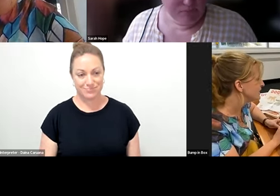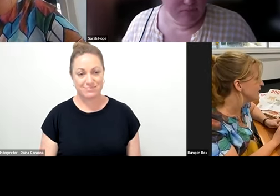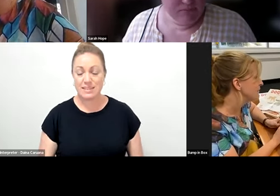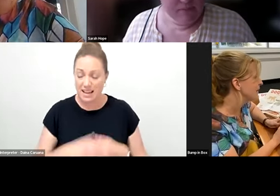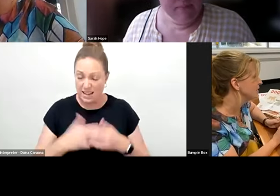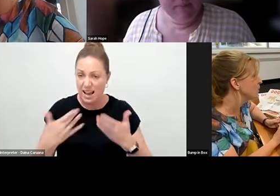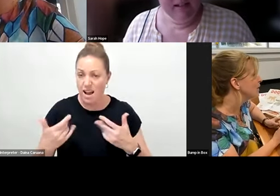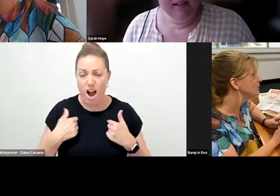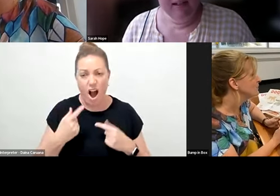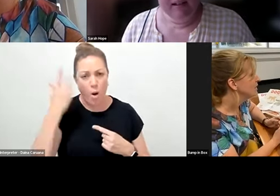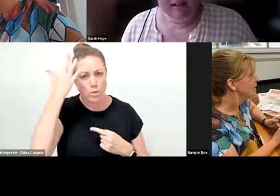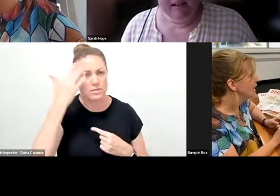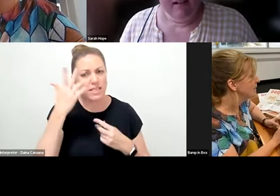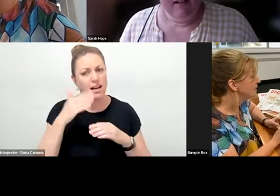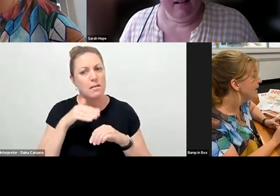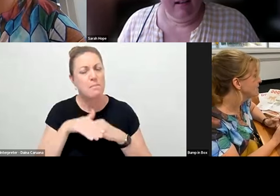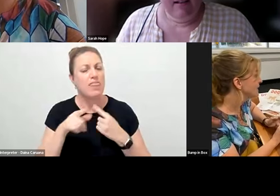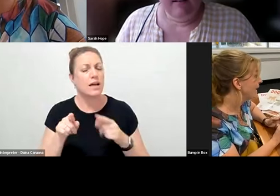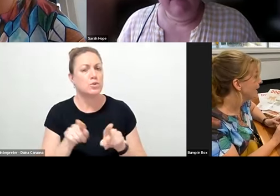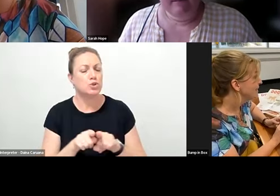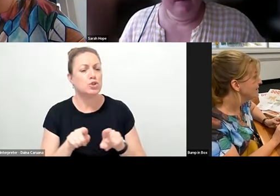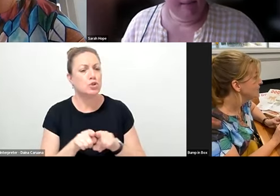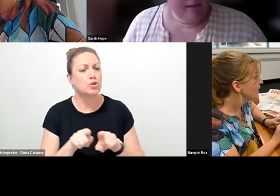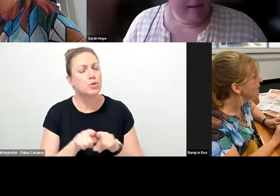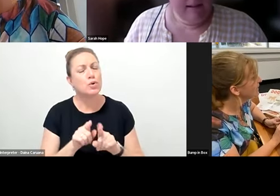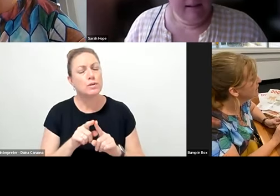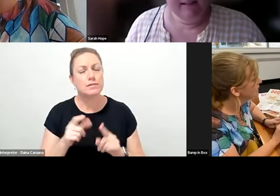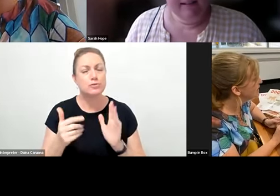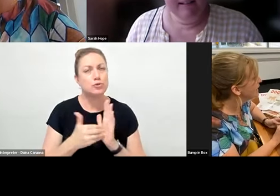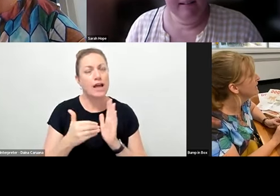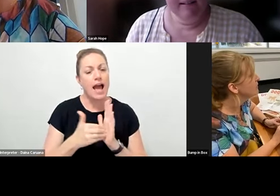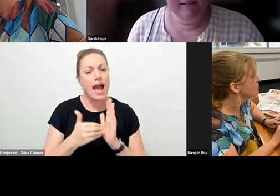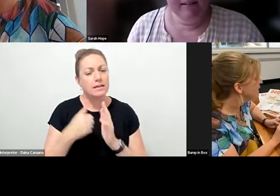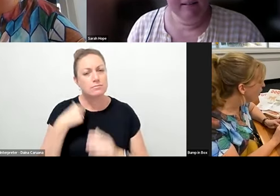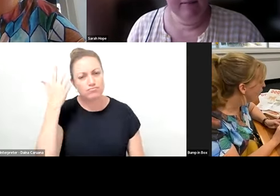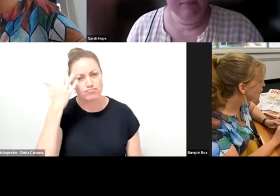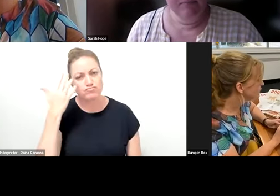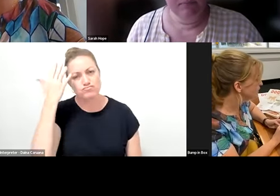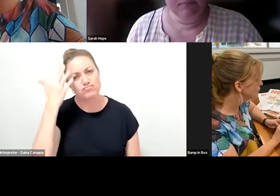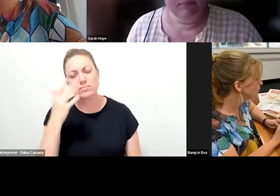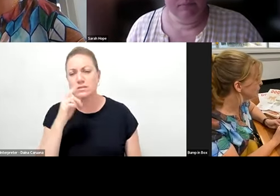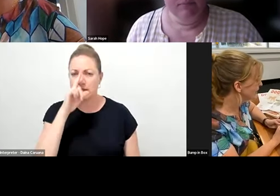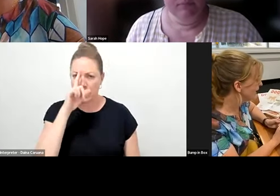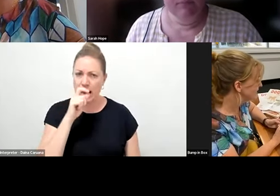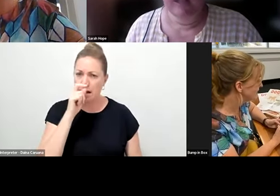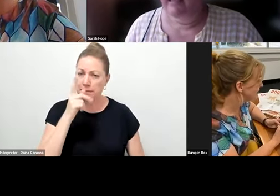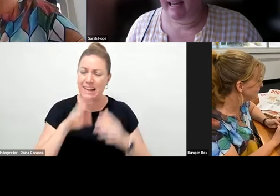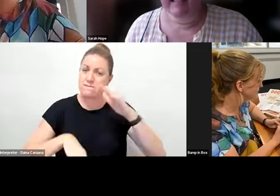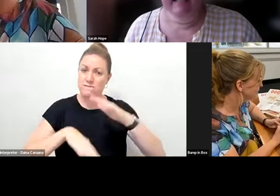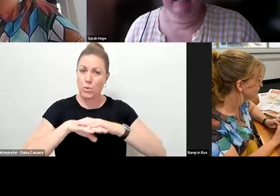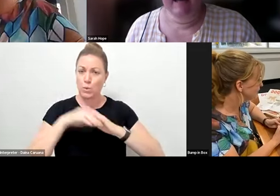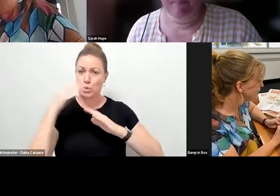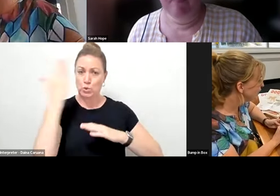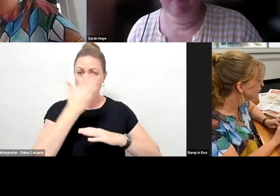because I was thinking about it as well again today, just going, it can even be a whole of school activity.